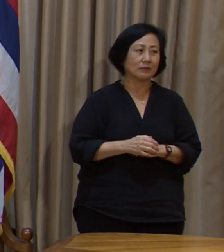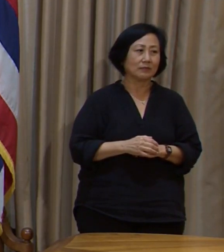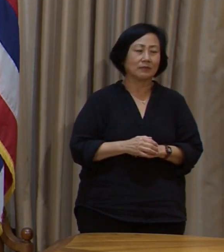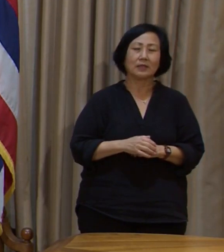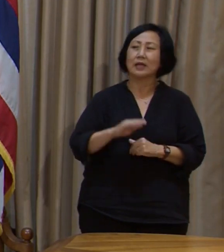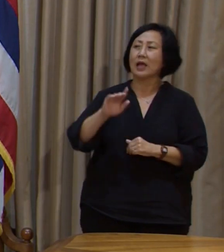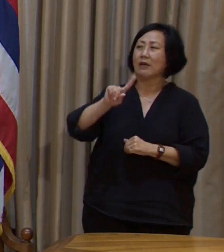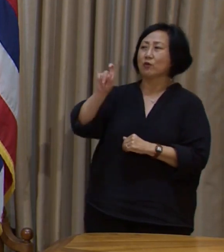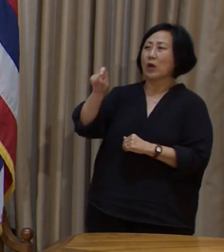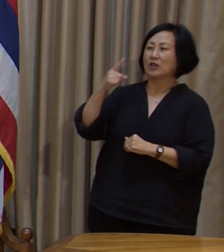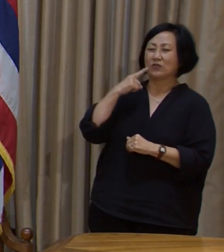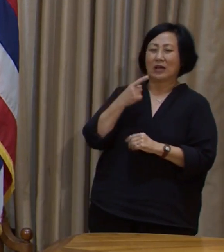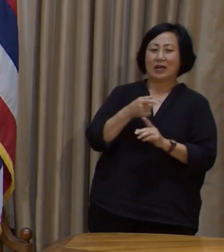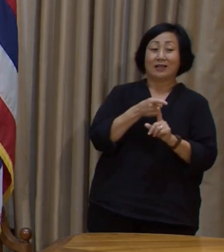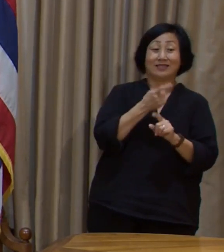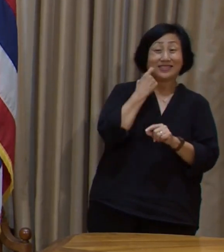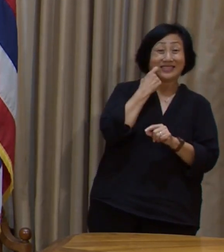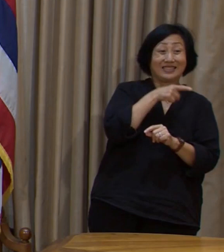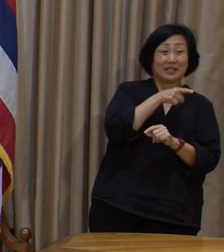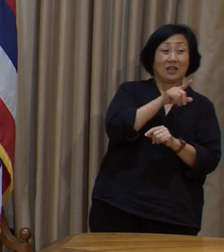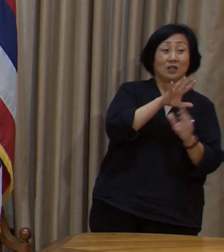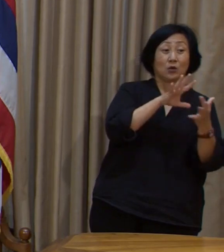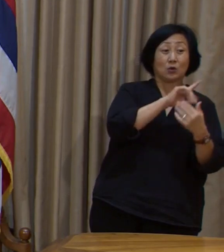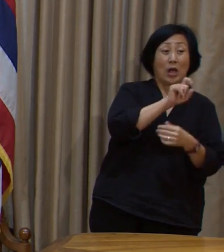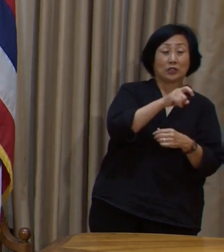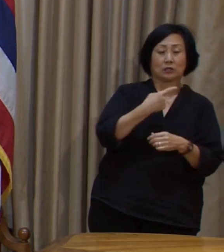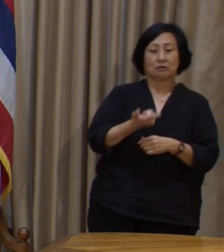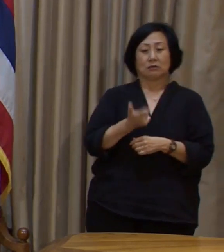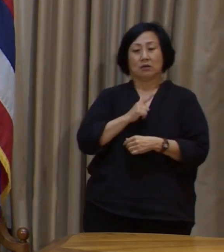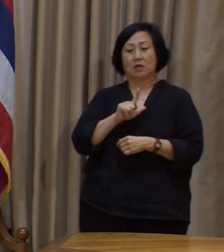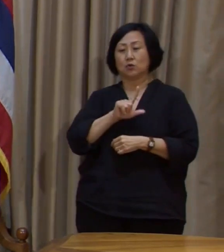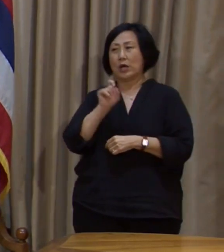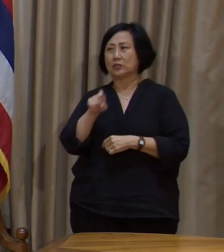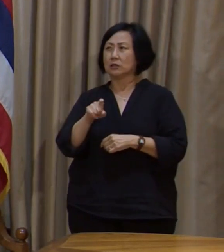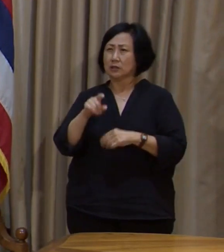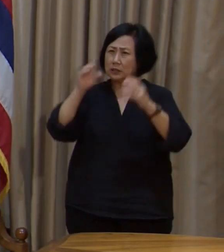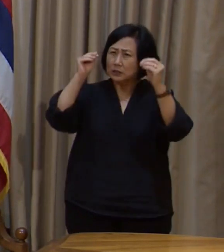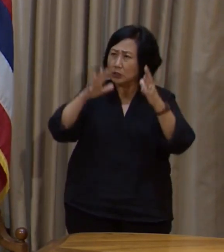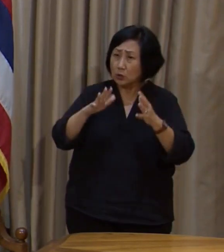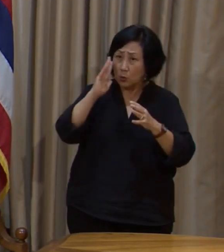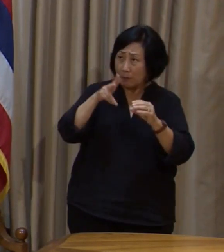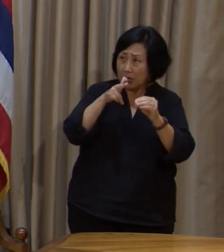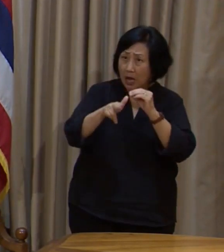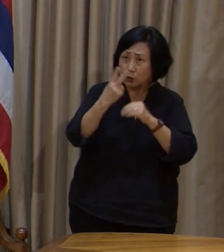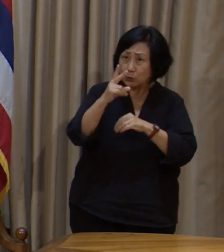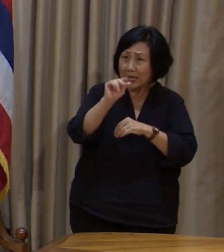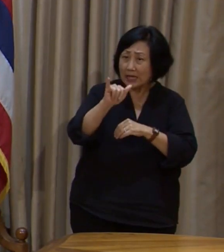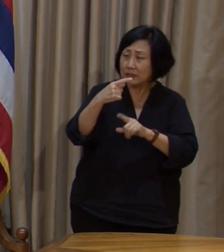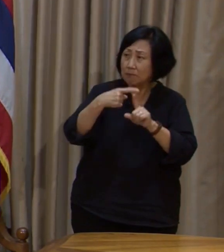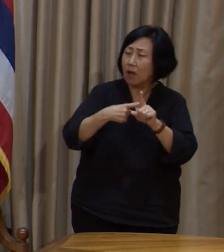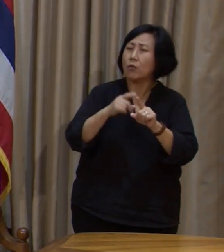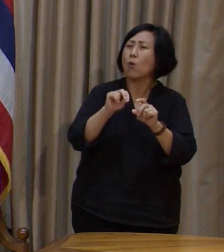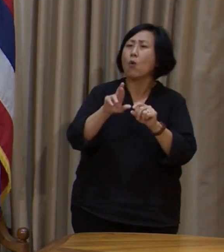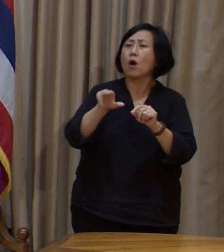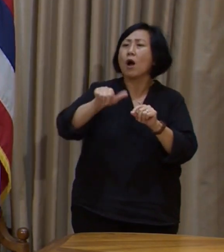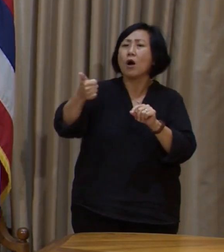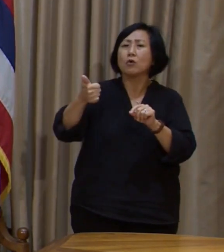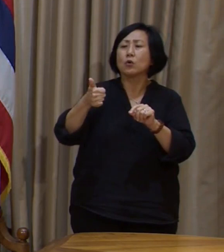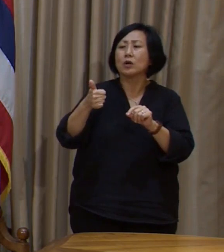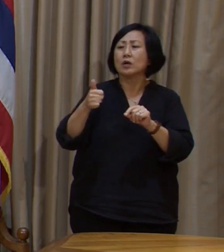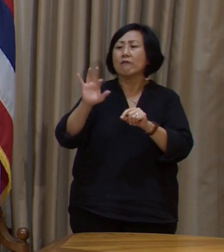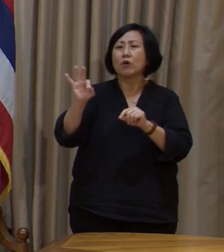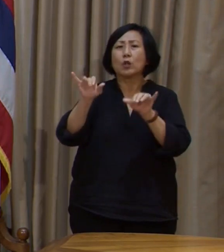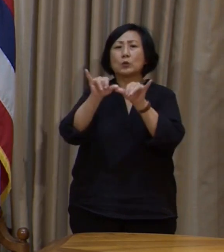Hi, I have a follow-up to Manolo's. How will teachers be affected? Are they also two a day or will they be under a different furlough system?